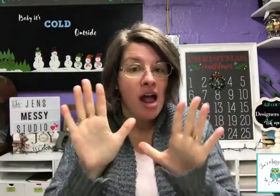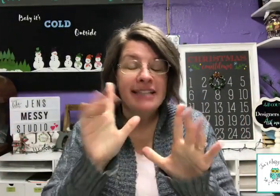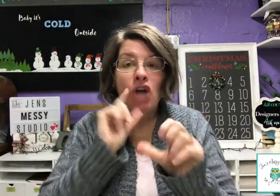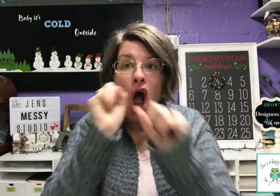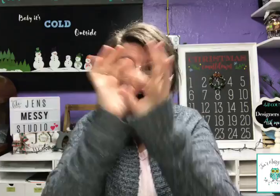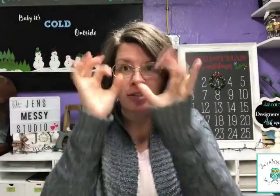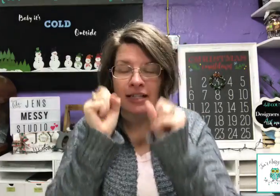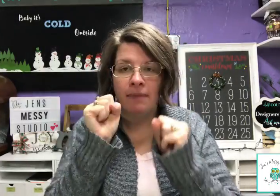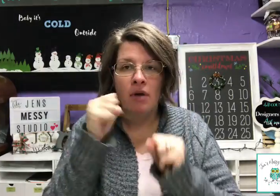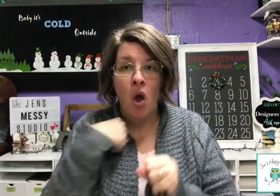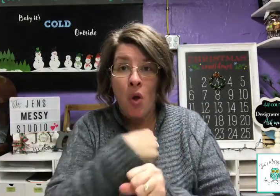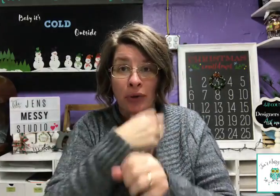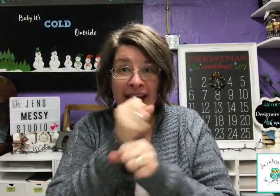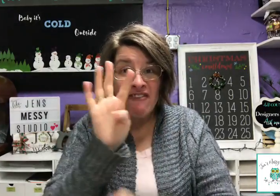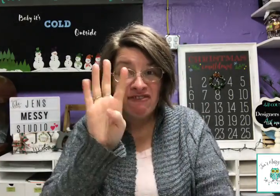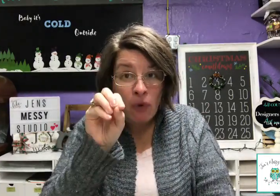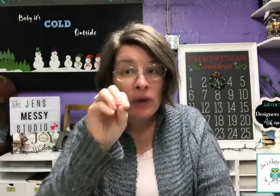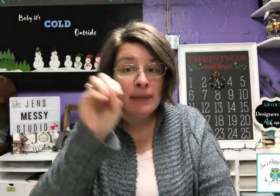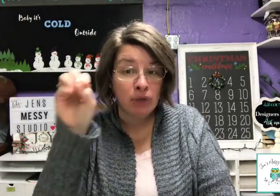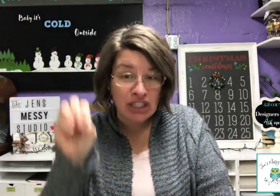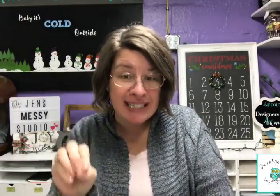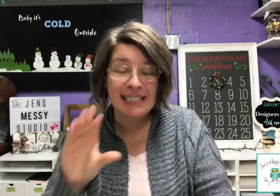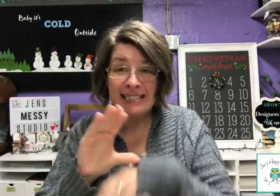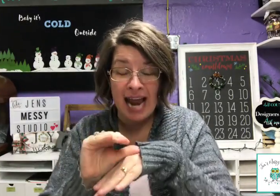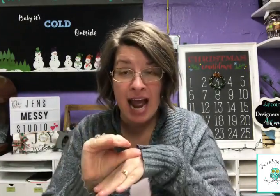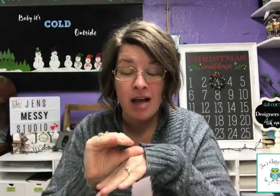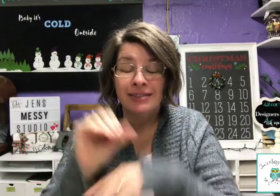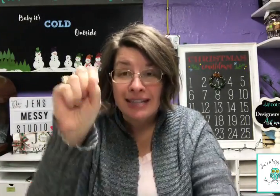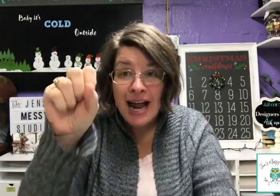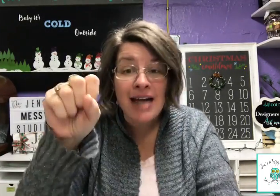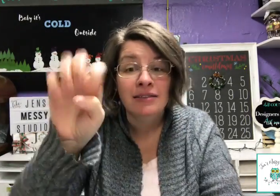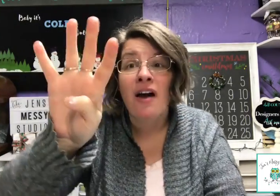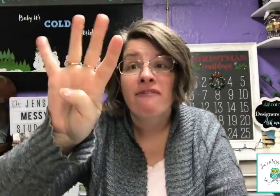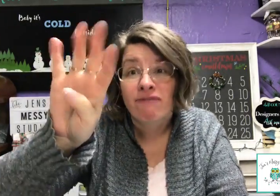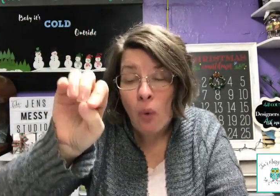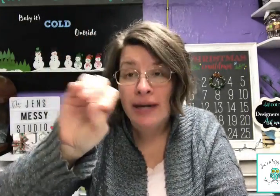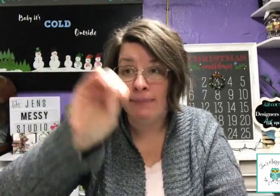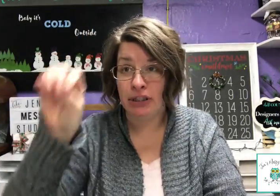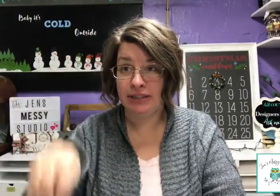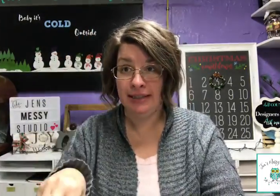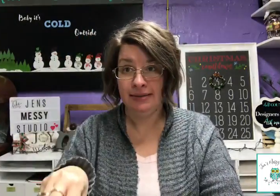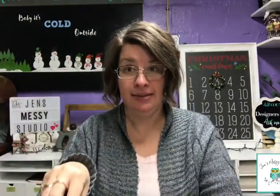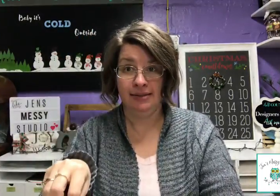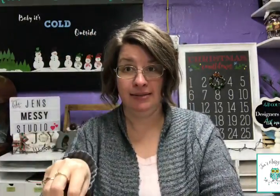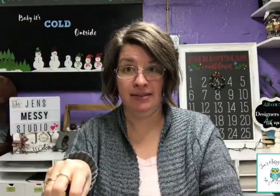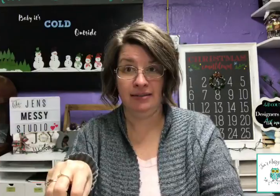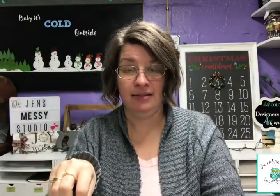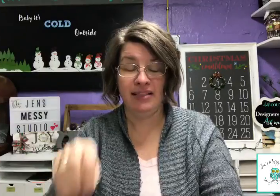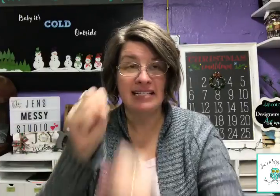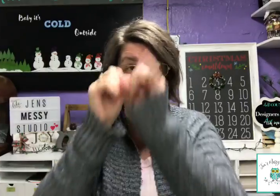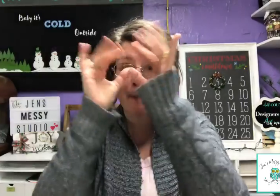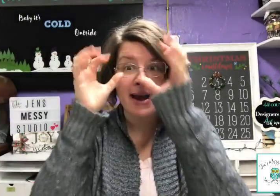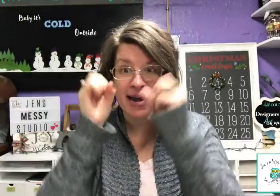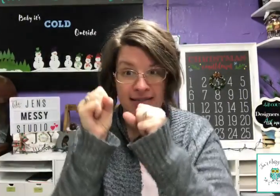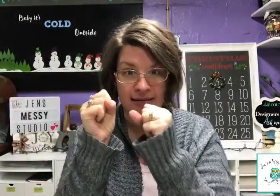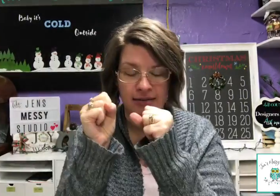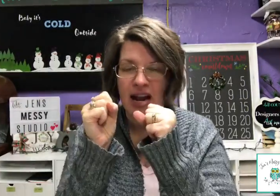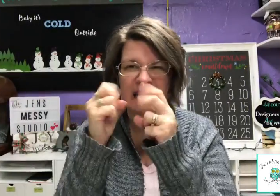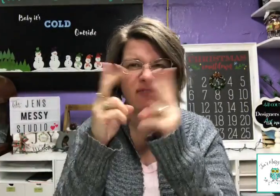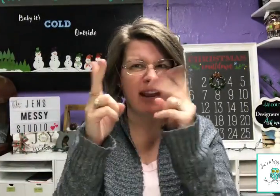It's awesome! We get 40% to have. Yes, 40%! That's just amazing! It's a